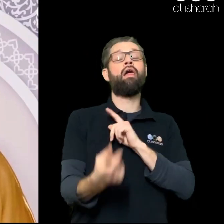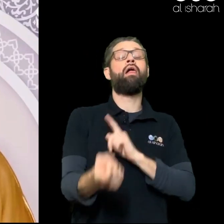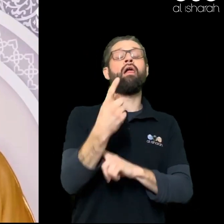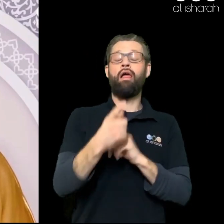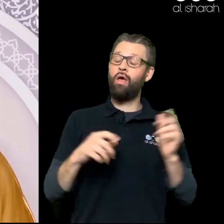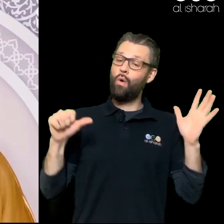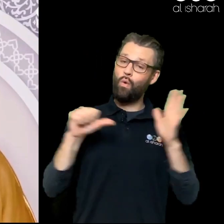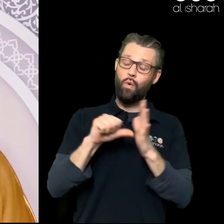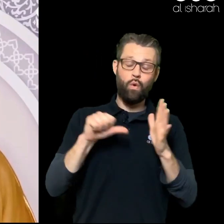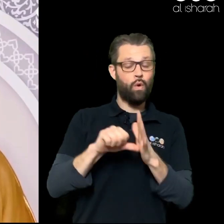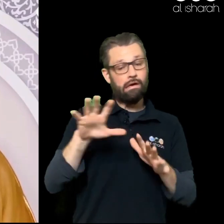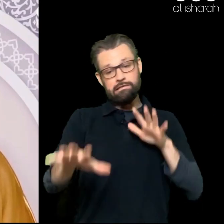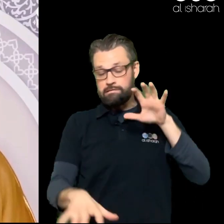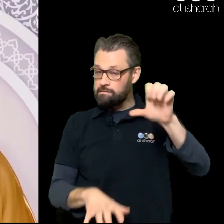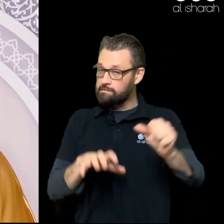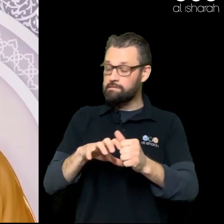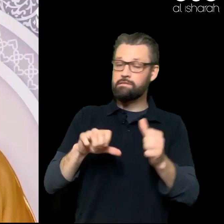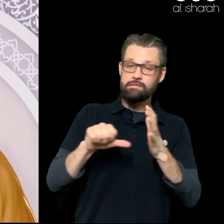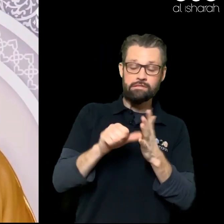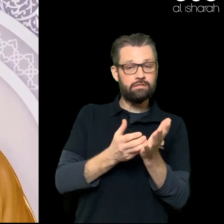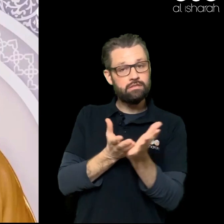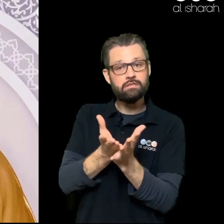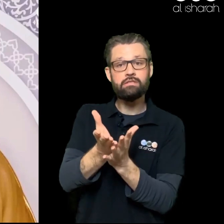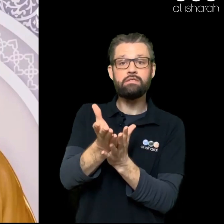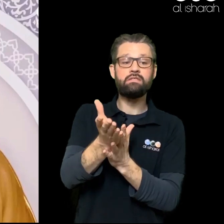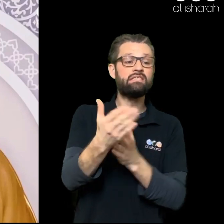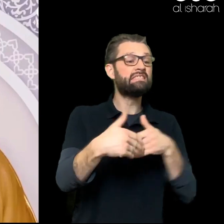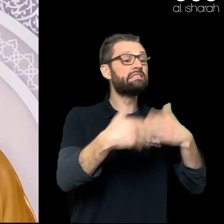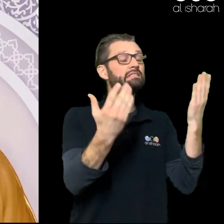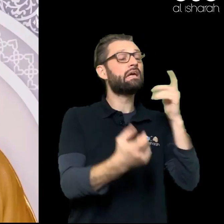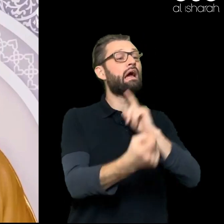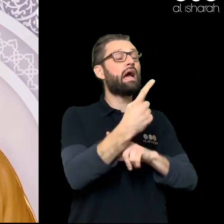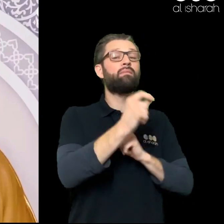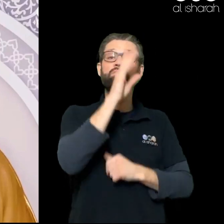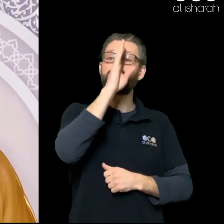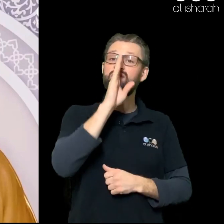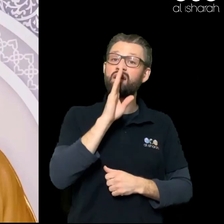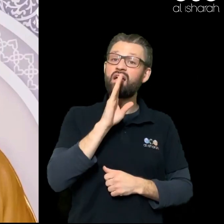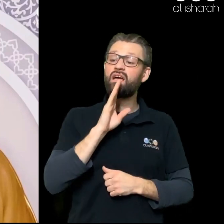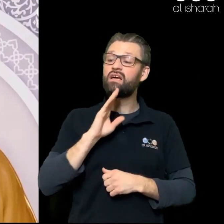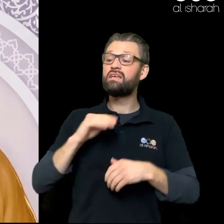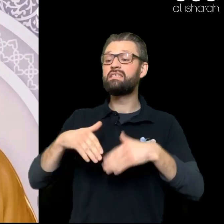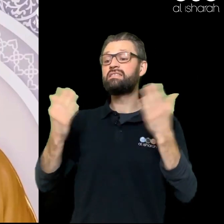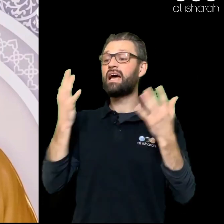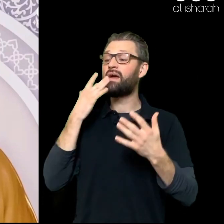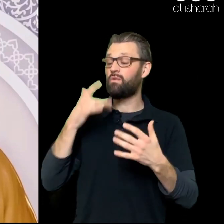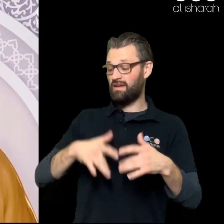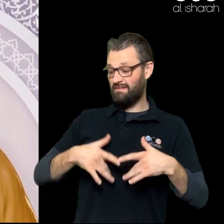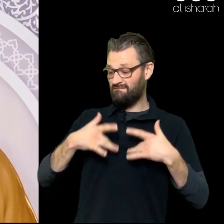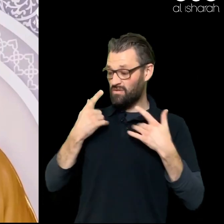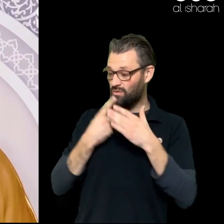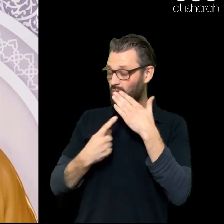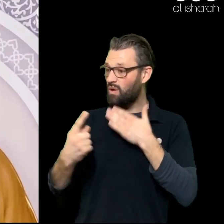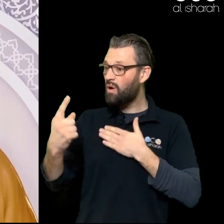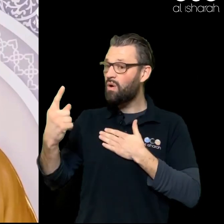hardship Days when we are quite sad Days when we feel lonely Days of anxiety